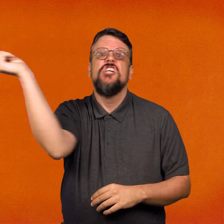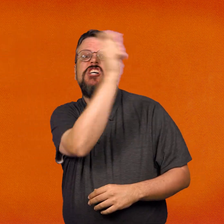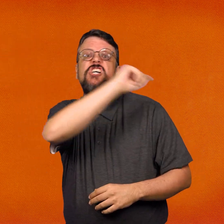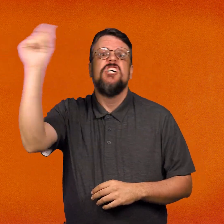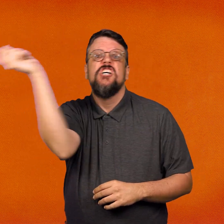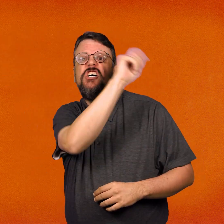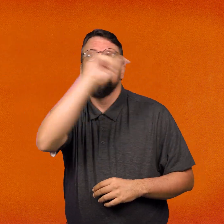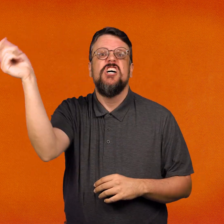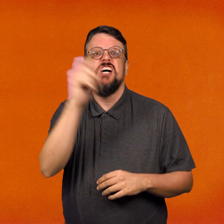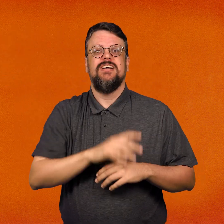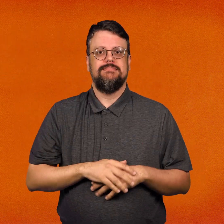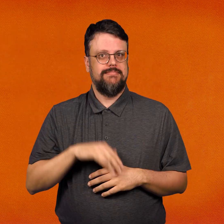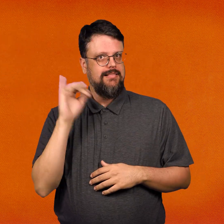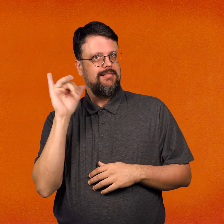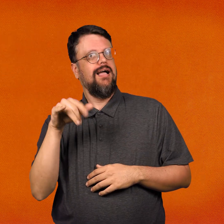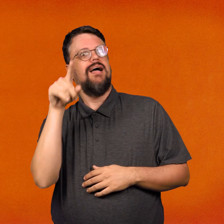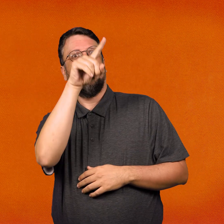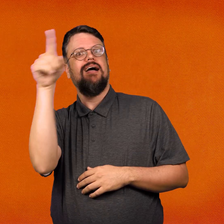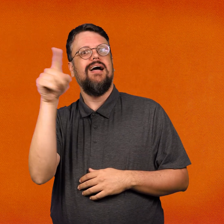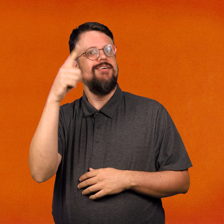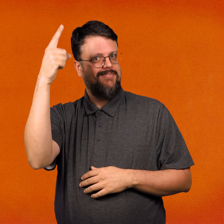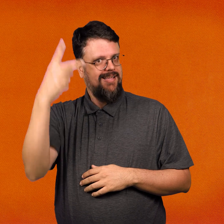one part, one-half of the plate.